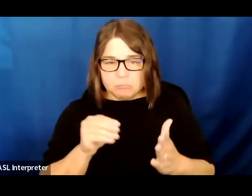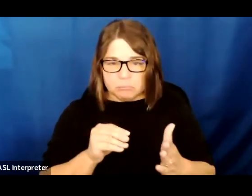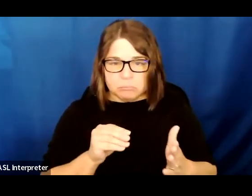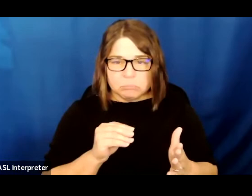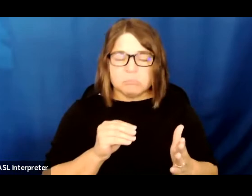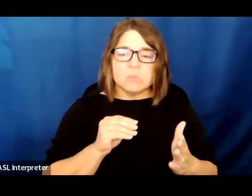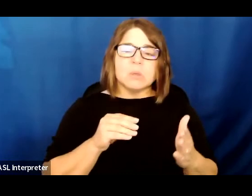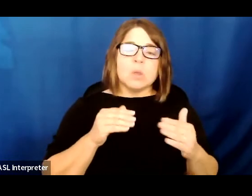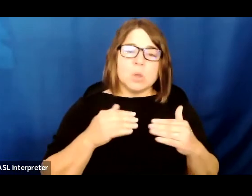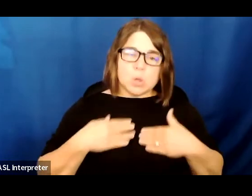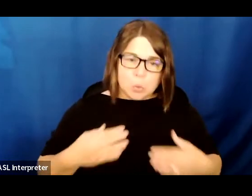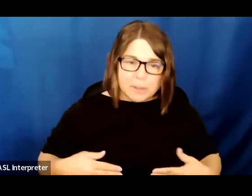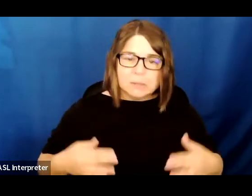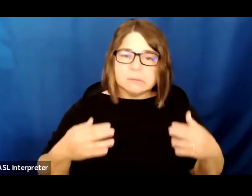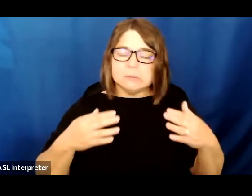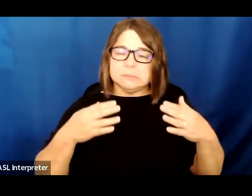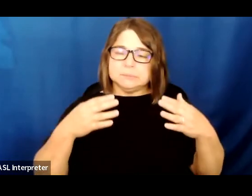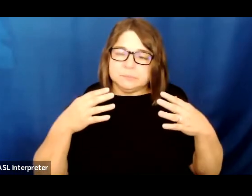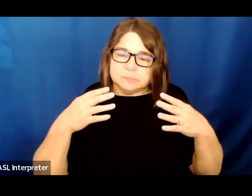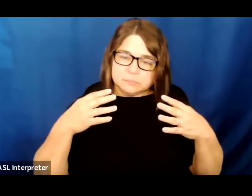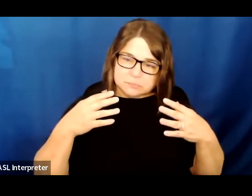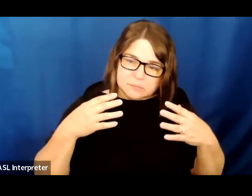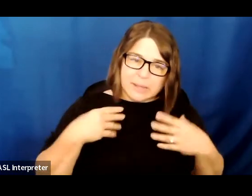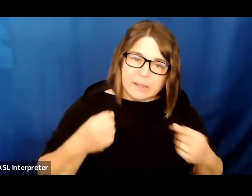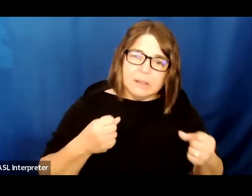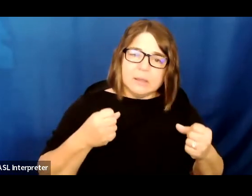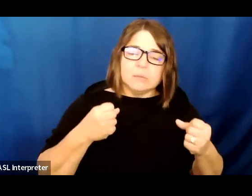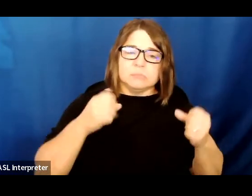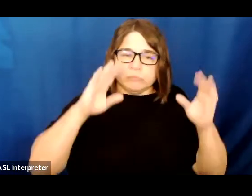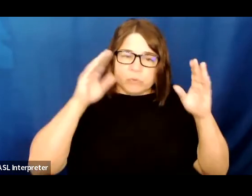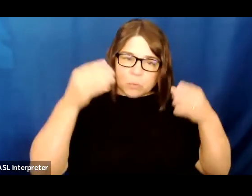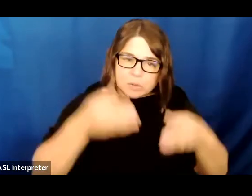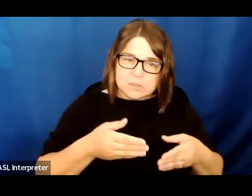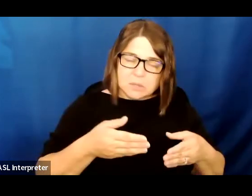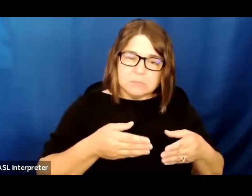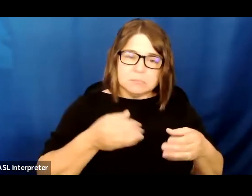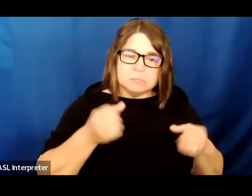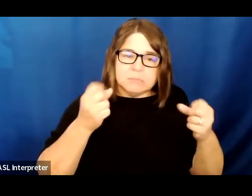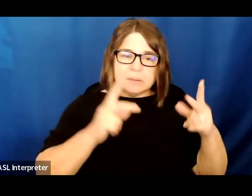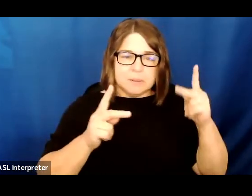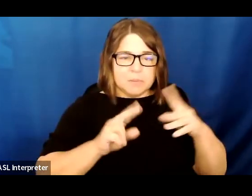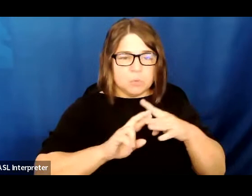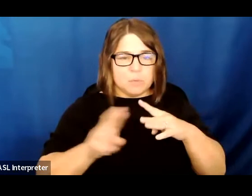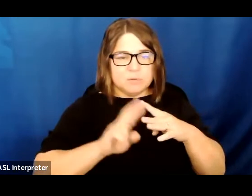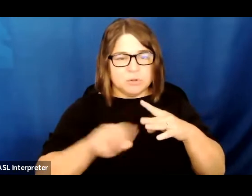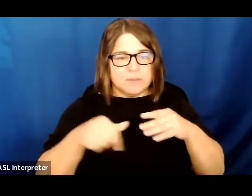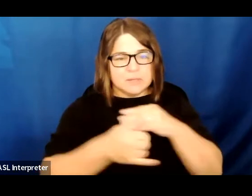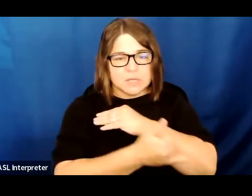has helped heal so many who found refuge in this country. Thank you.